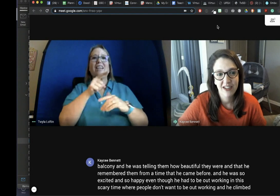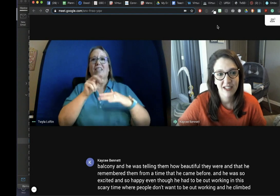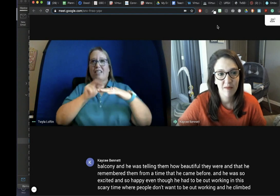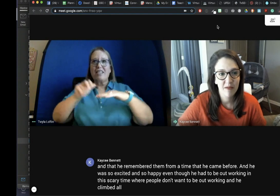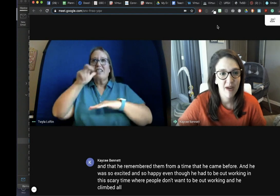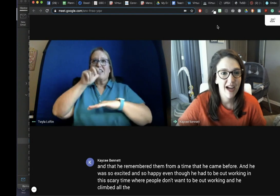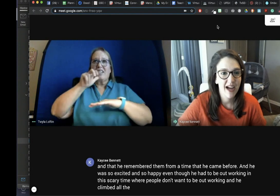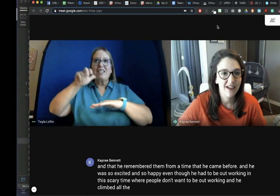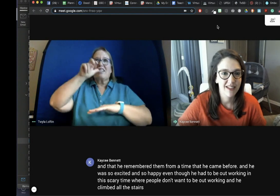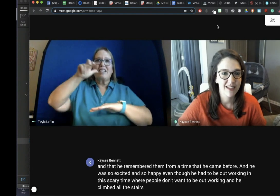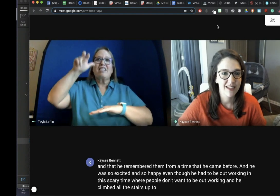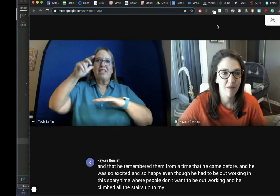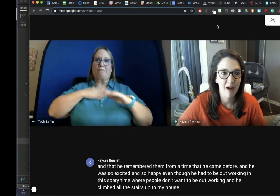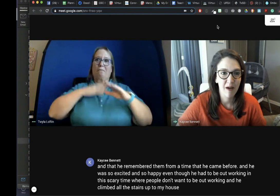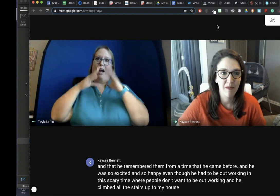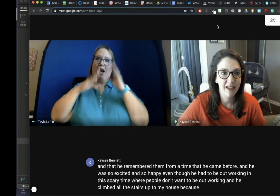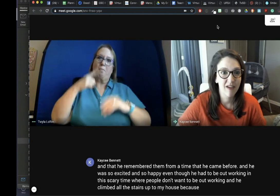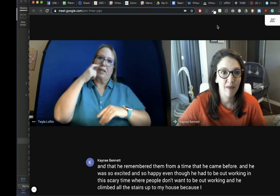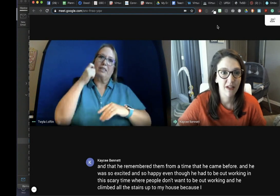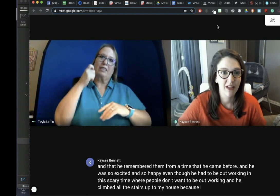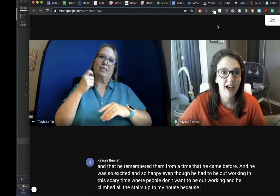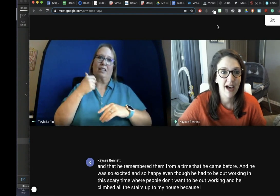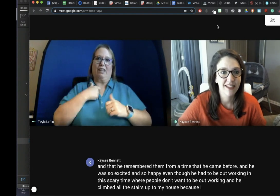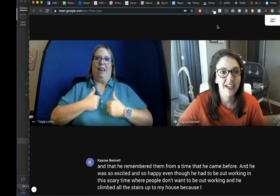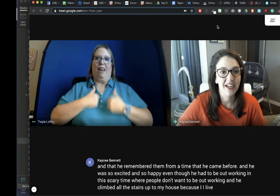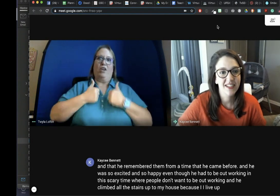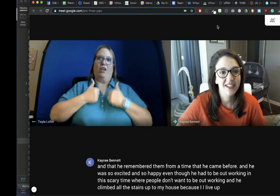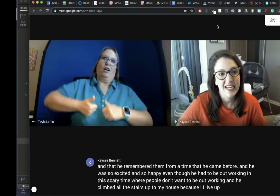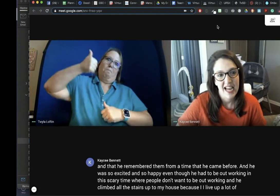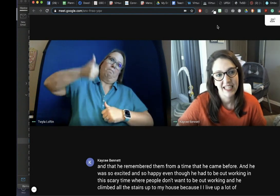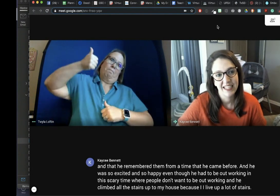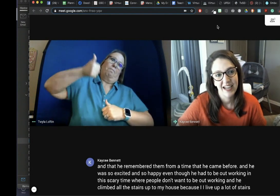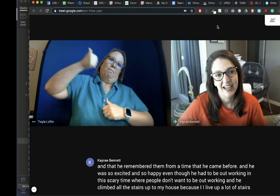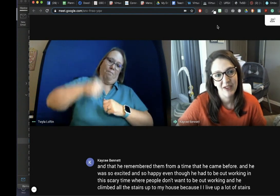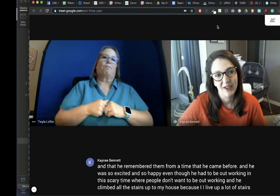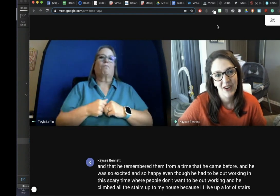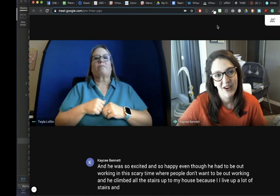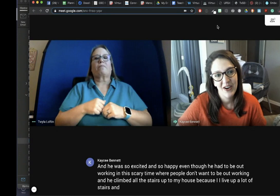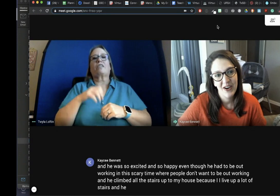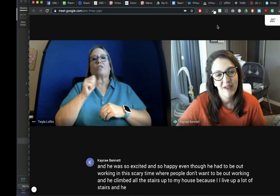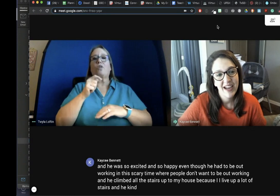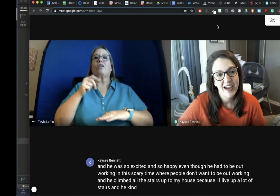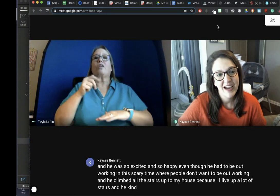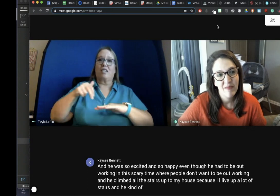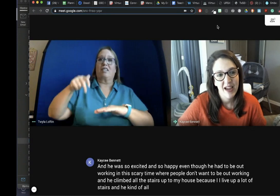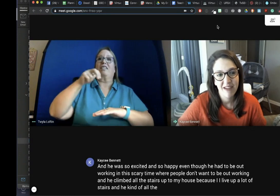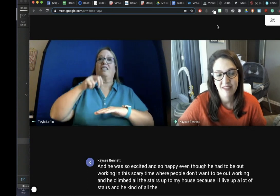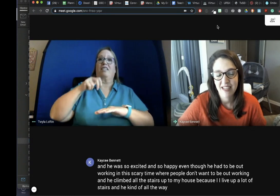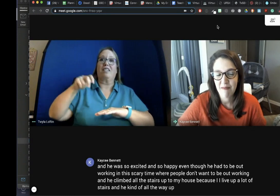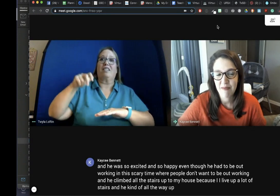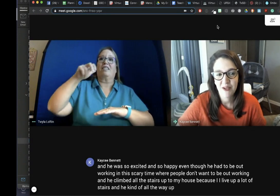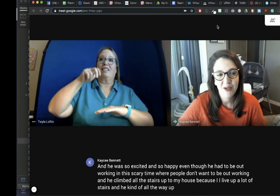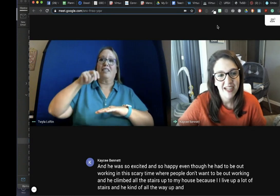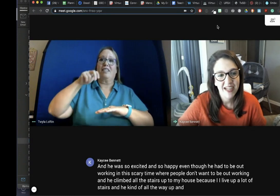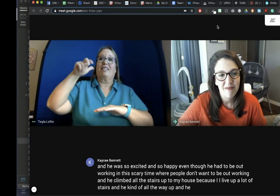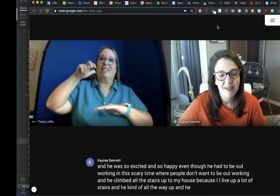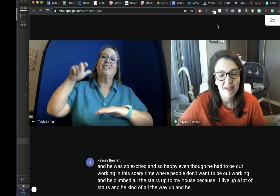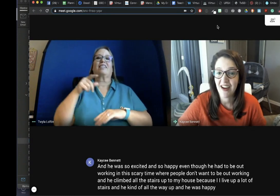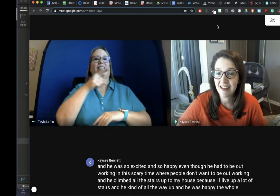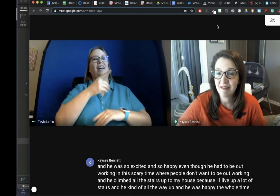up to my house. Cause I live up a lot of stairs and he climbed all the way up and he was happy the whole time. then talk to